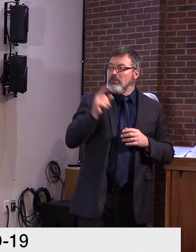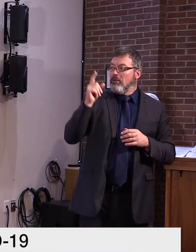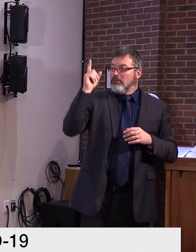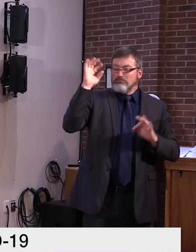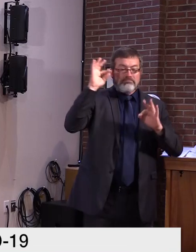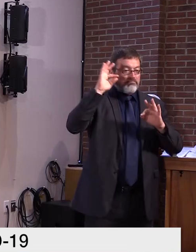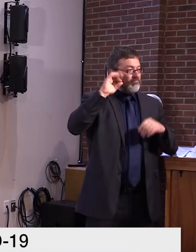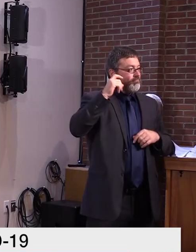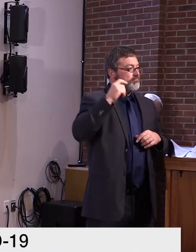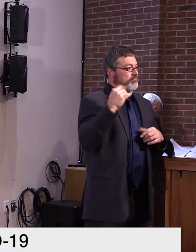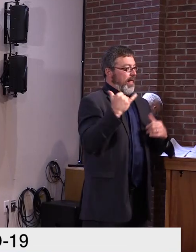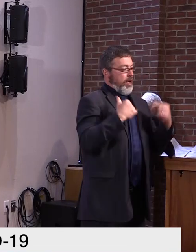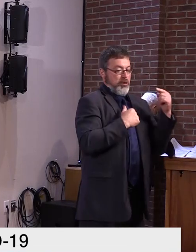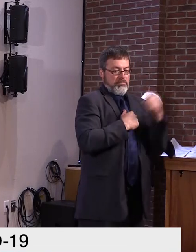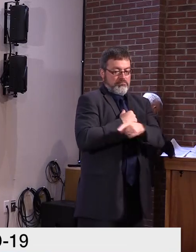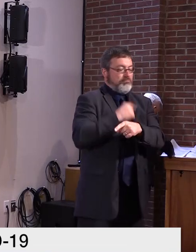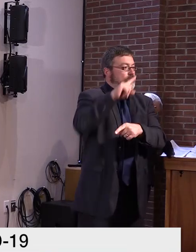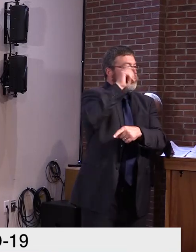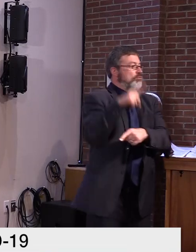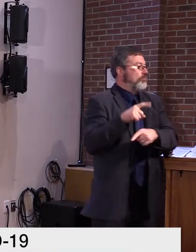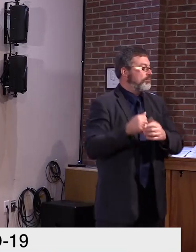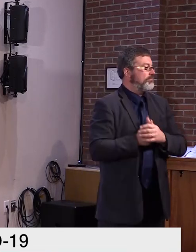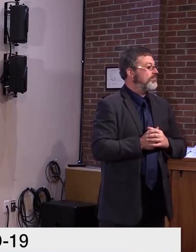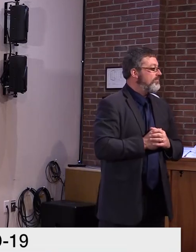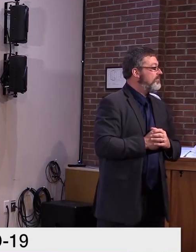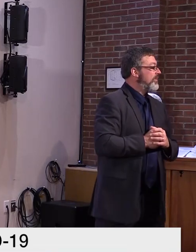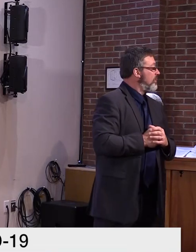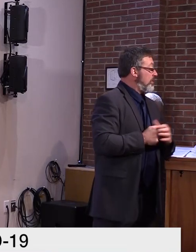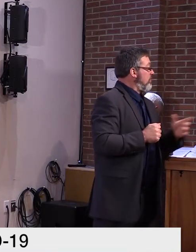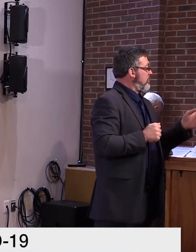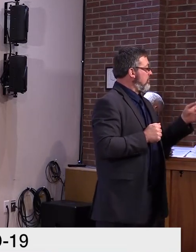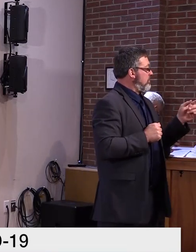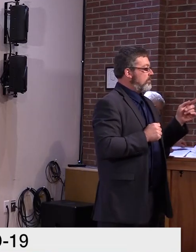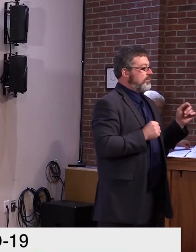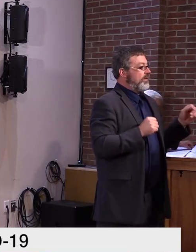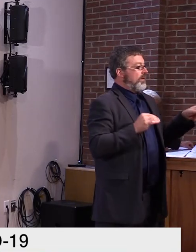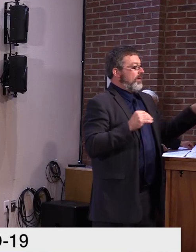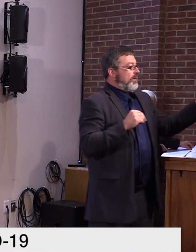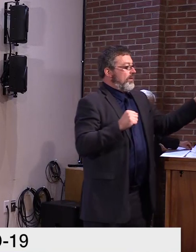no students in quarantine right now. Is that just at UVM or statewide?